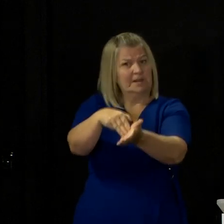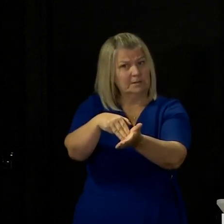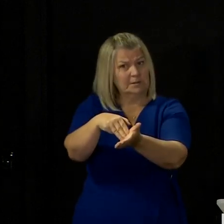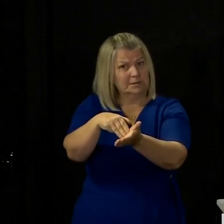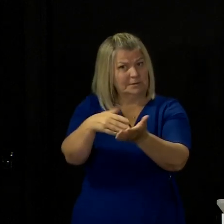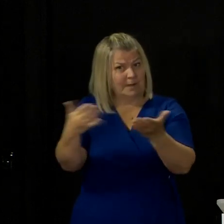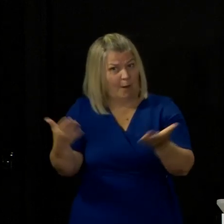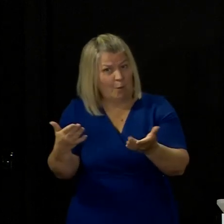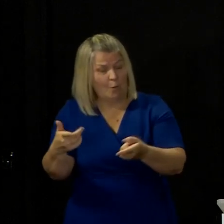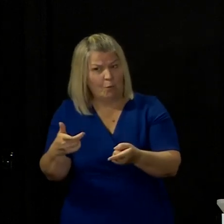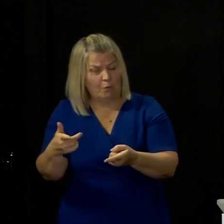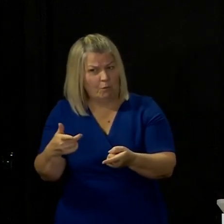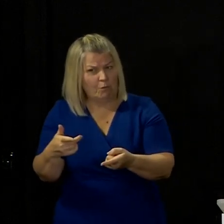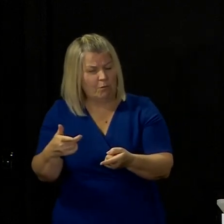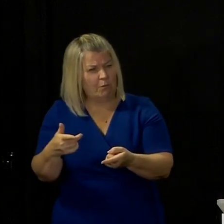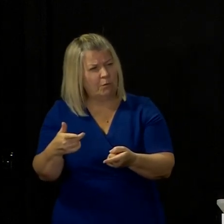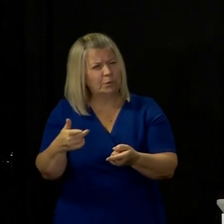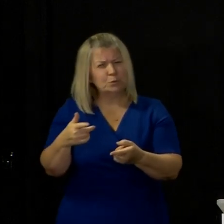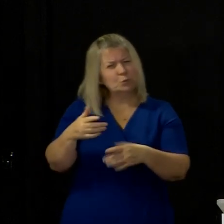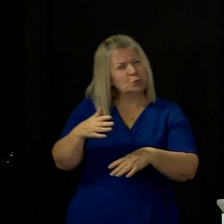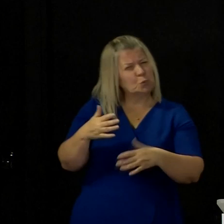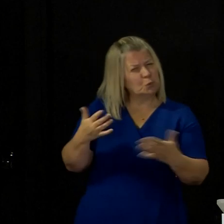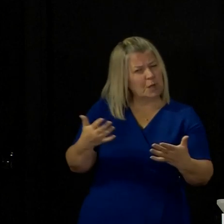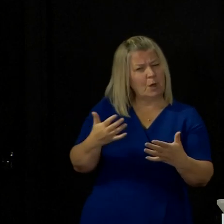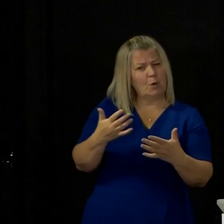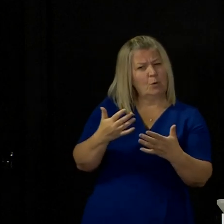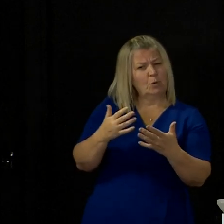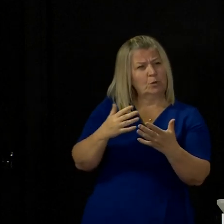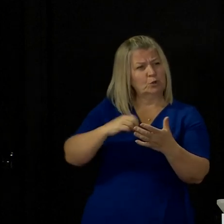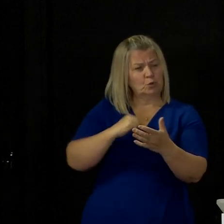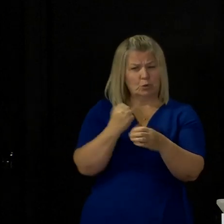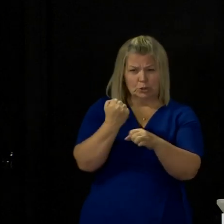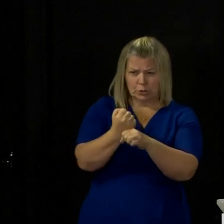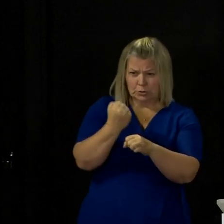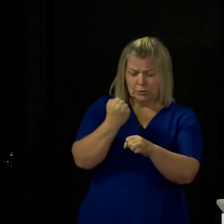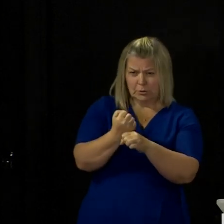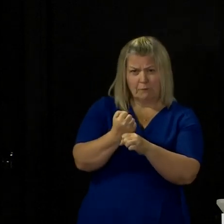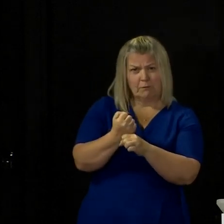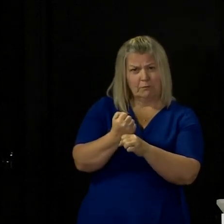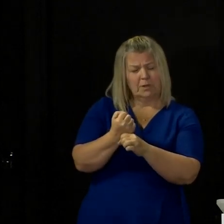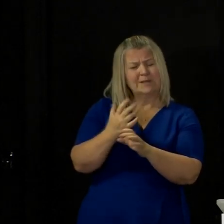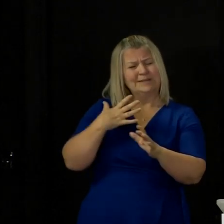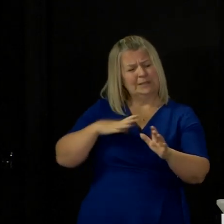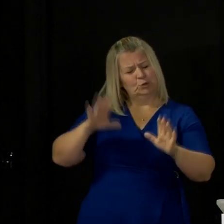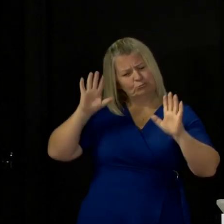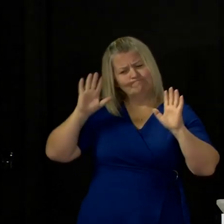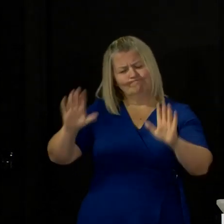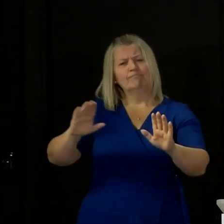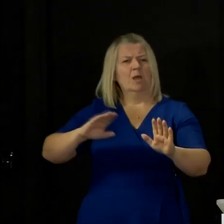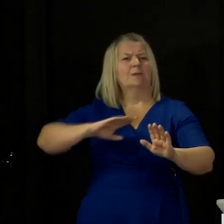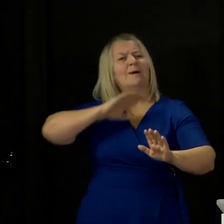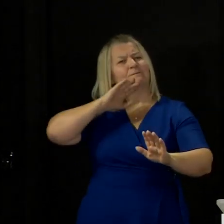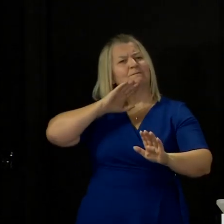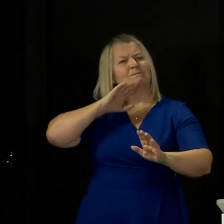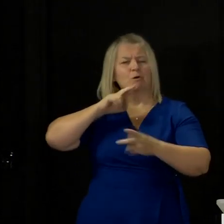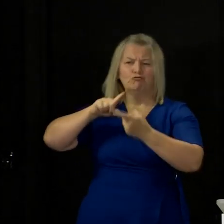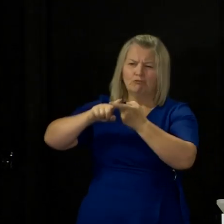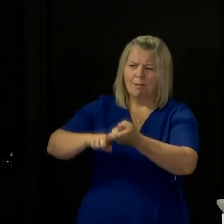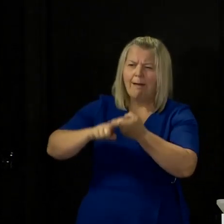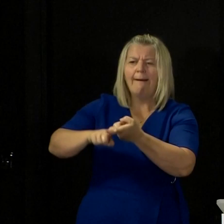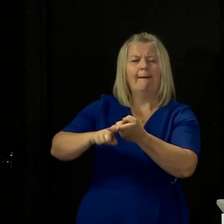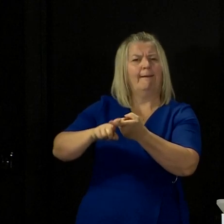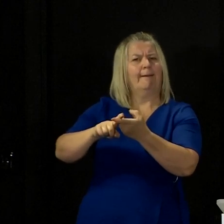has the time now come for the Scottish Government to stop relying on unpaid carers saving the nation money often a great personal